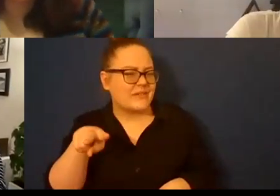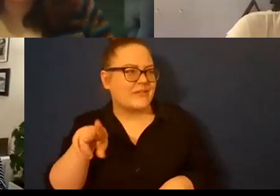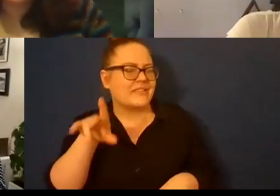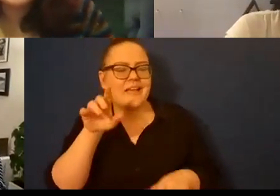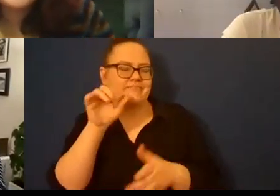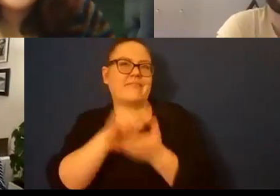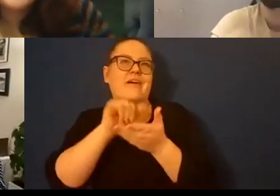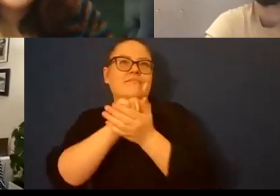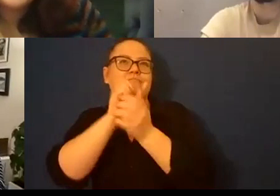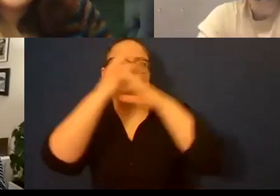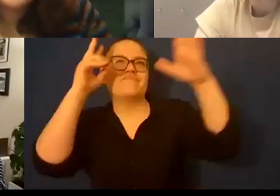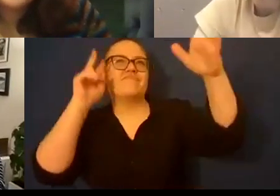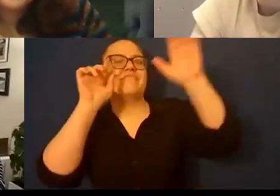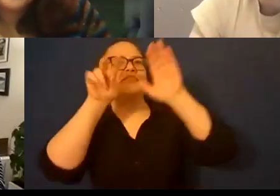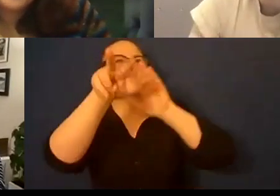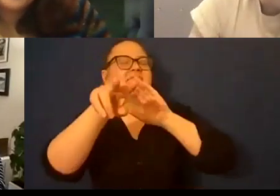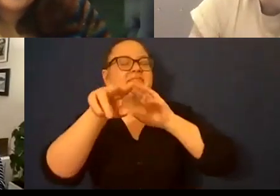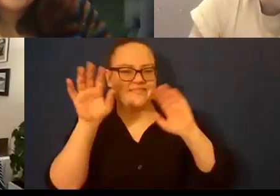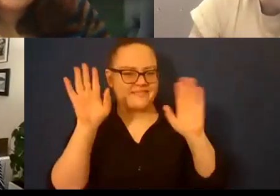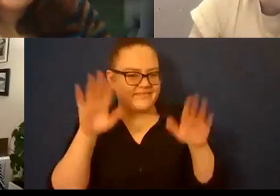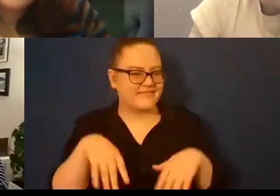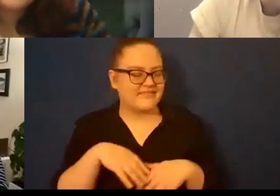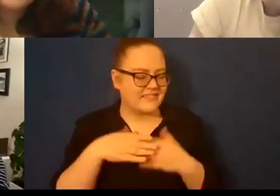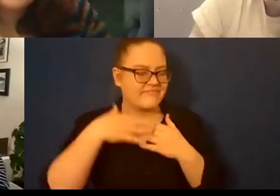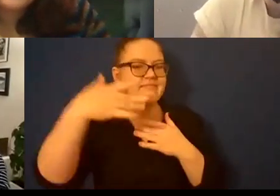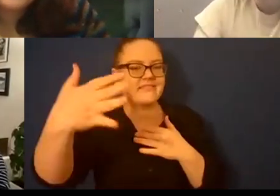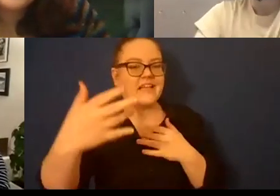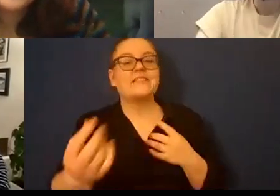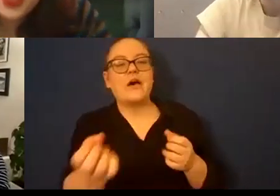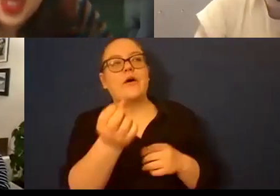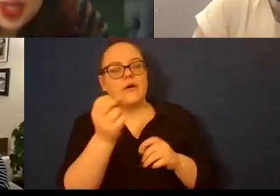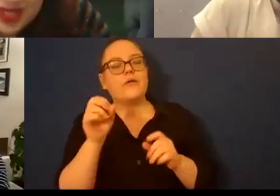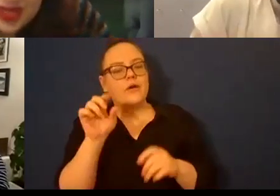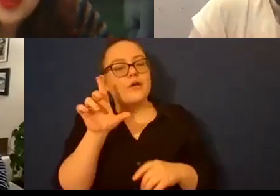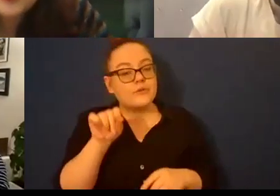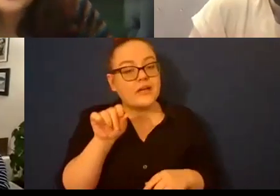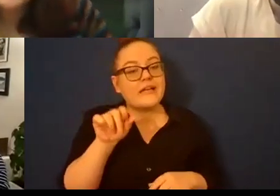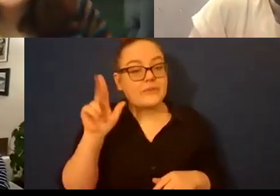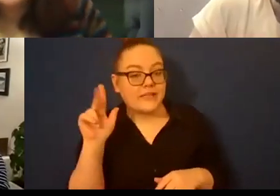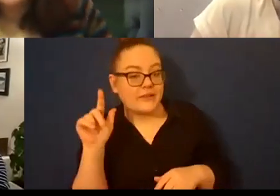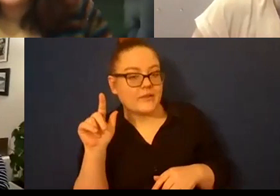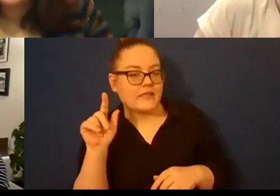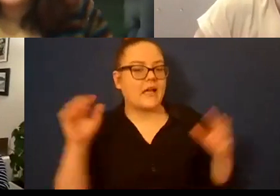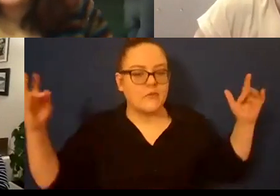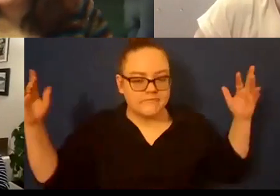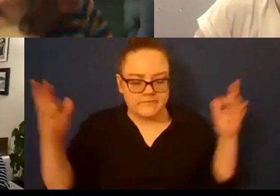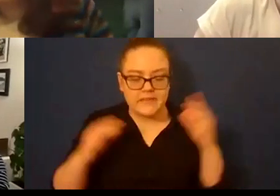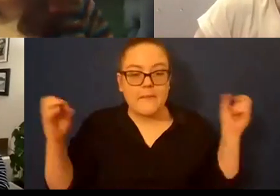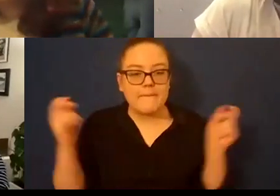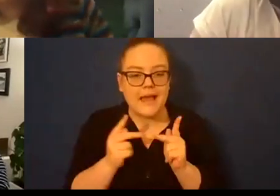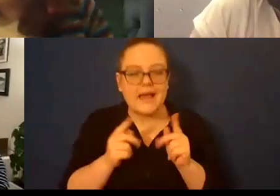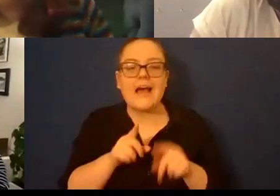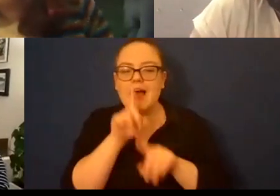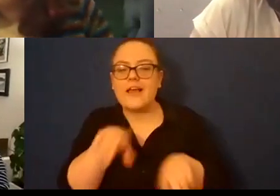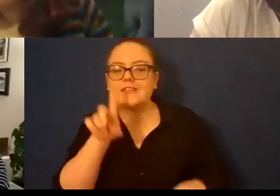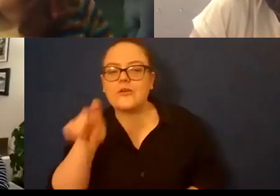now um so yeah so come back to me in 2023 and I'll and I'll answer that I